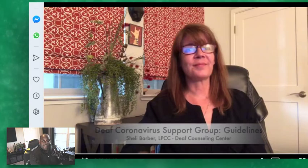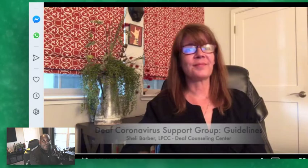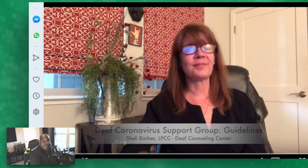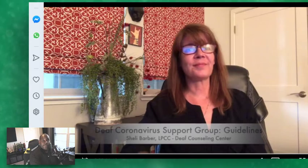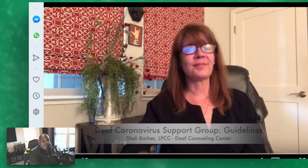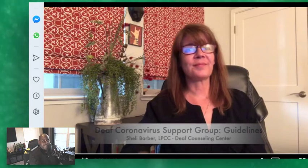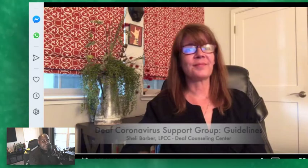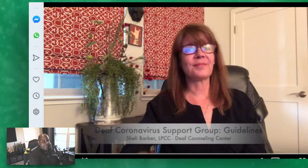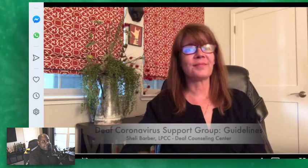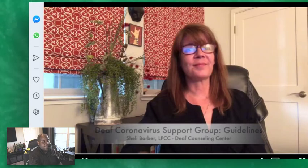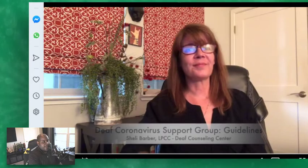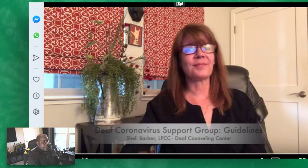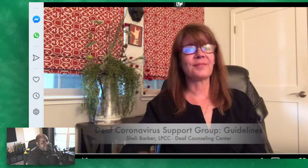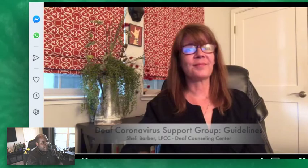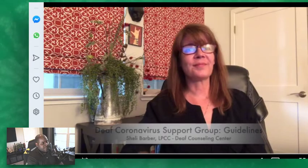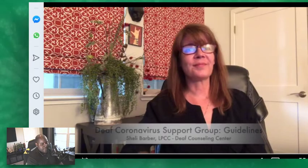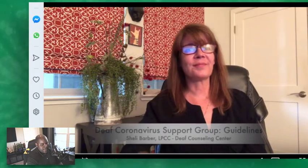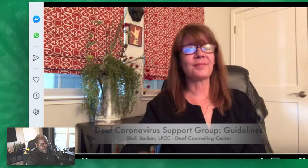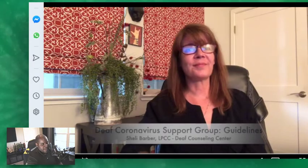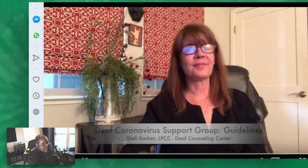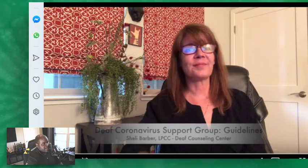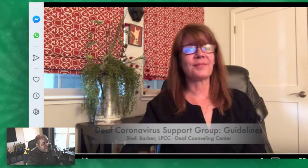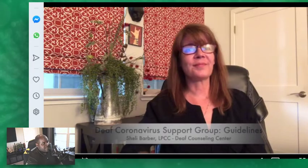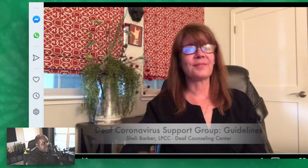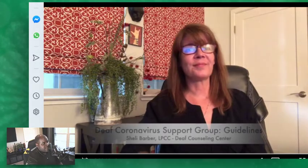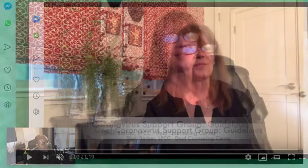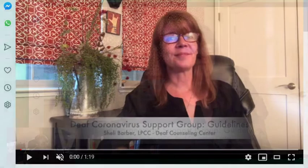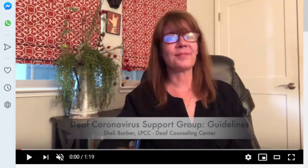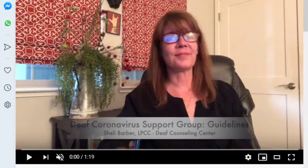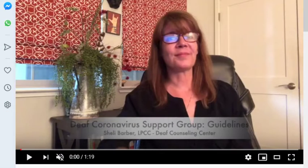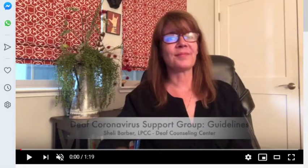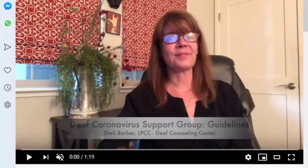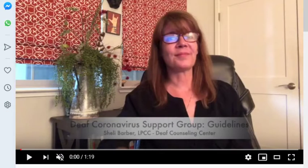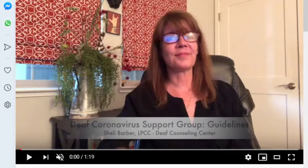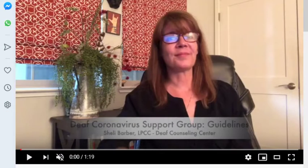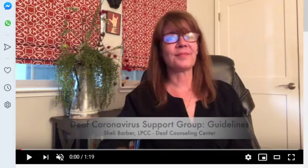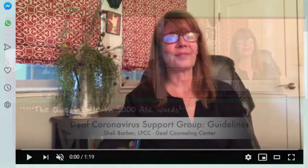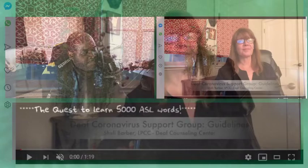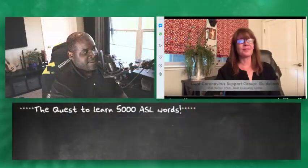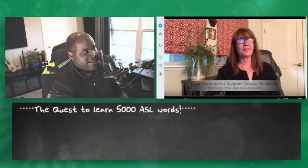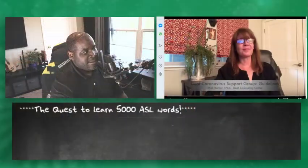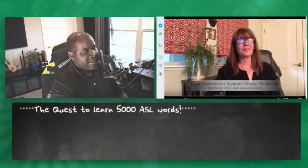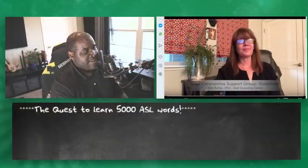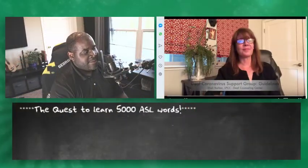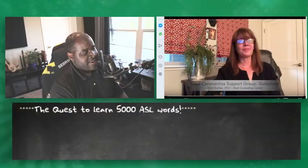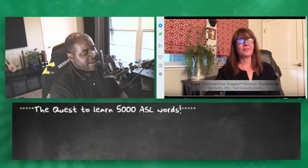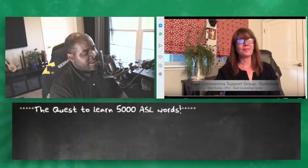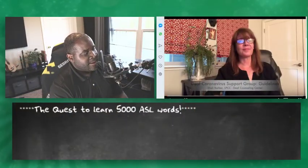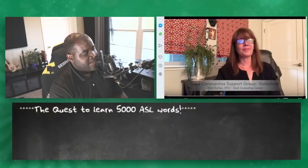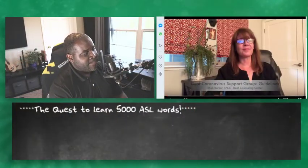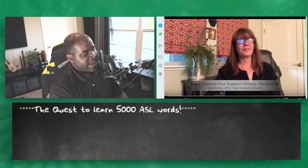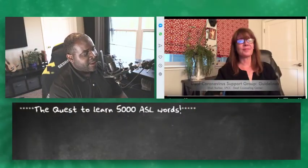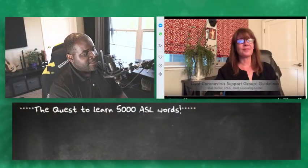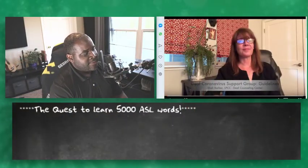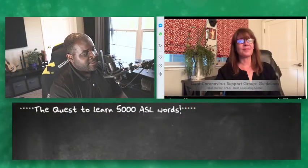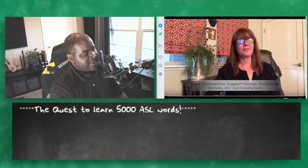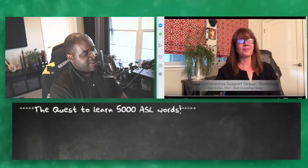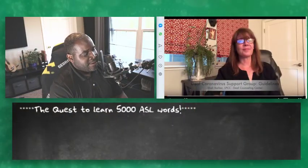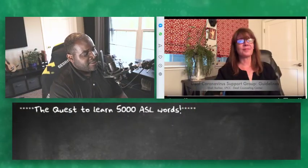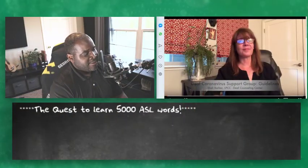slower we'll go slower all right so let's talk let me set this up let's talk about the